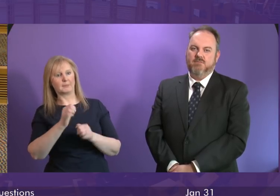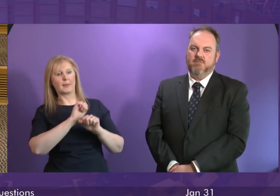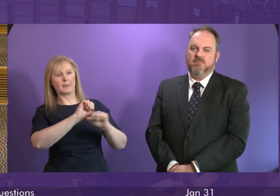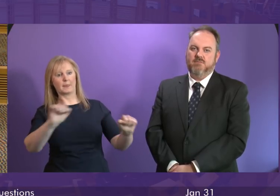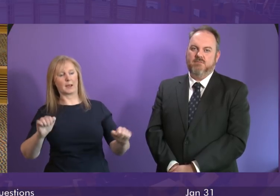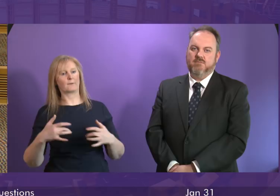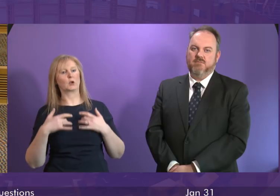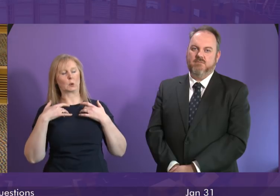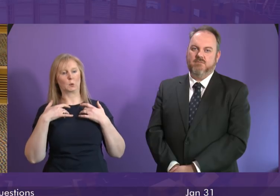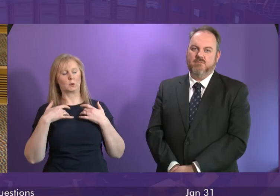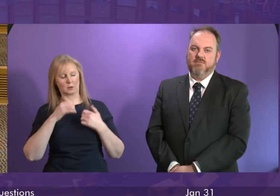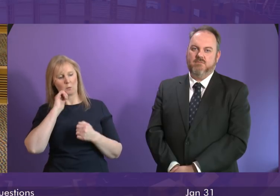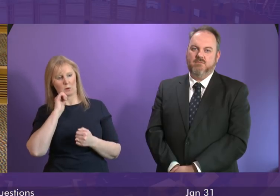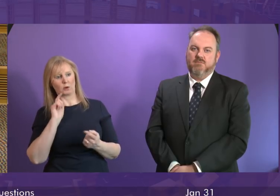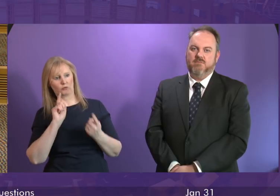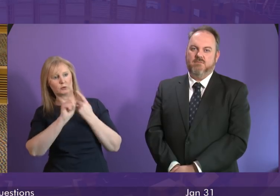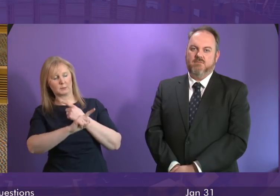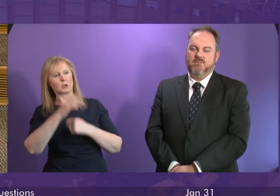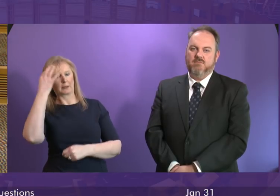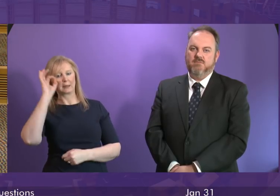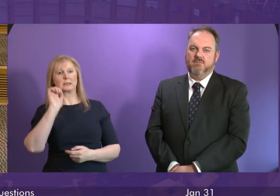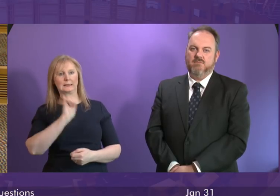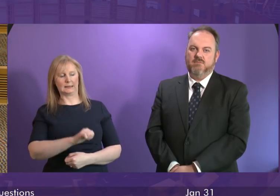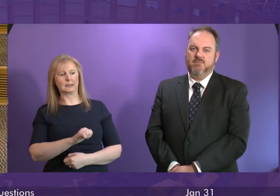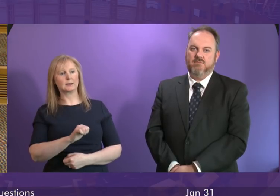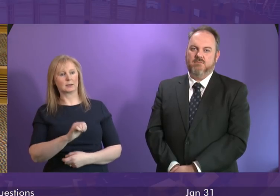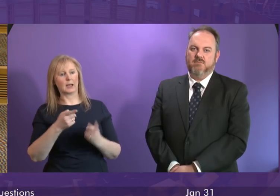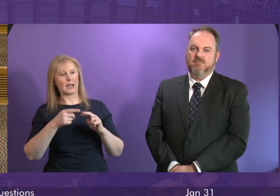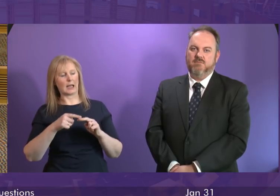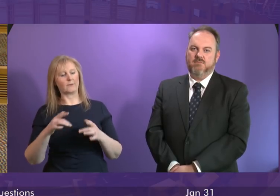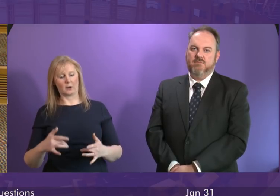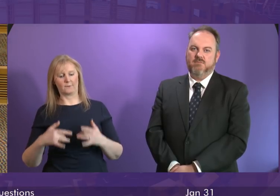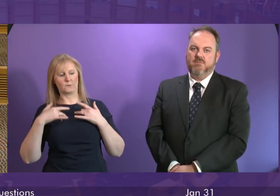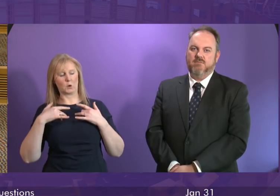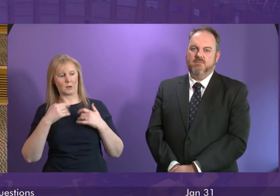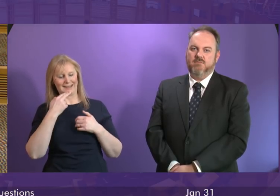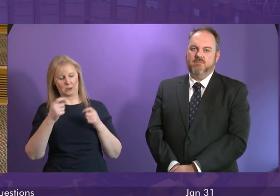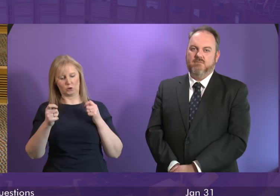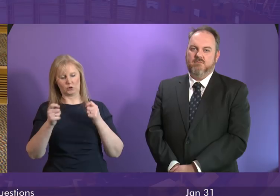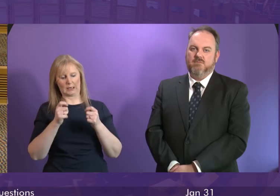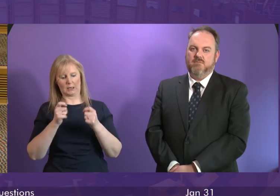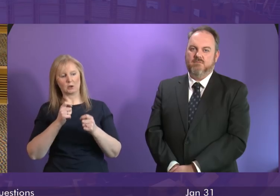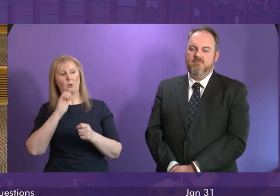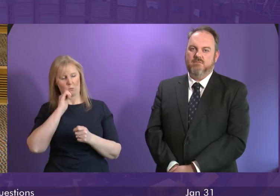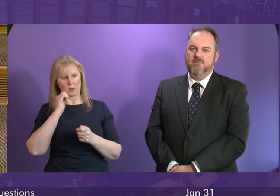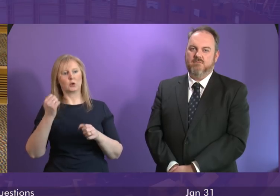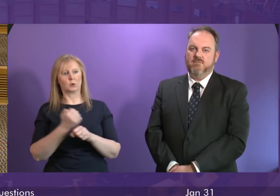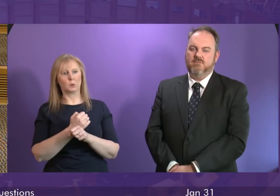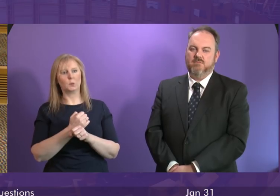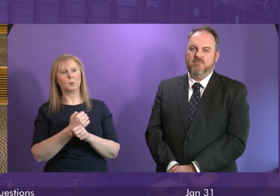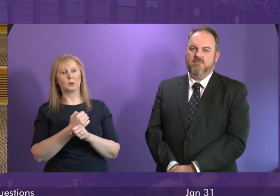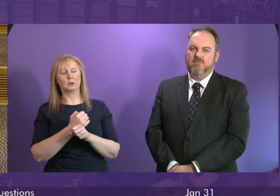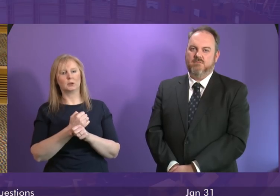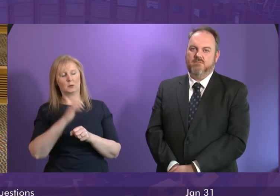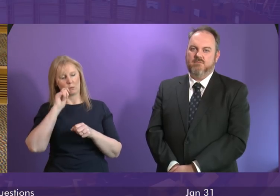yes of course we will respond to the commissioner and if there is a view that changes are required we will make those changes and